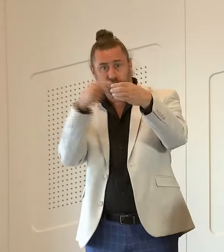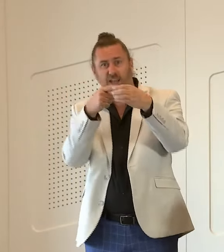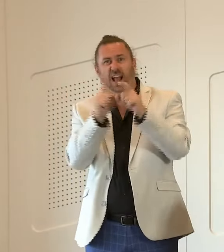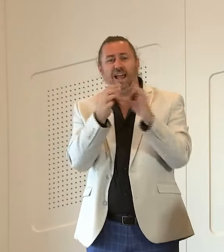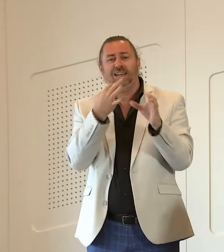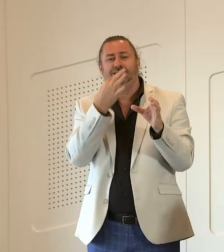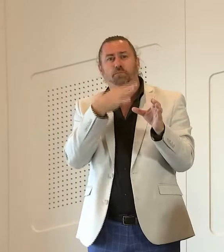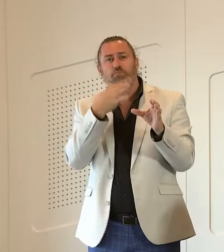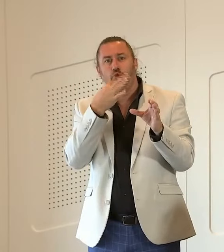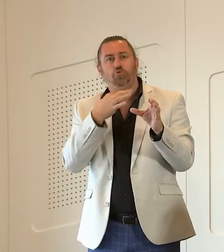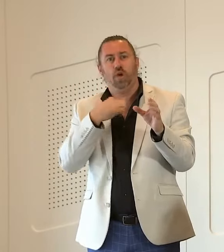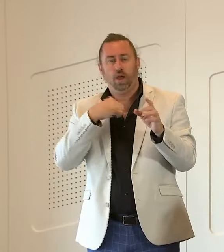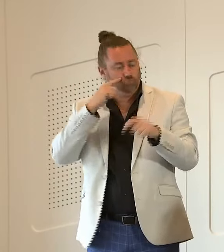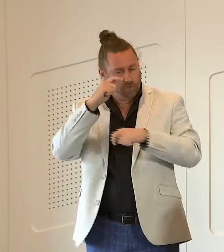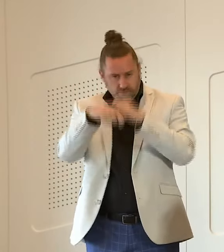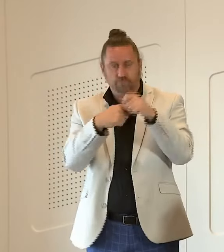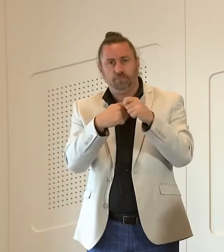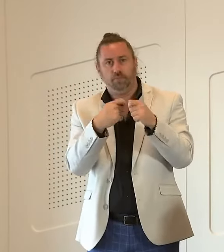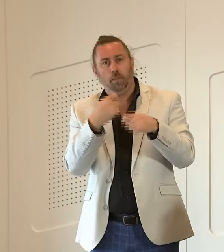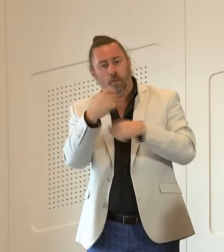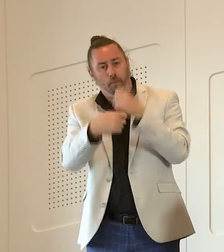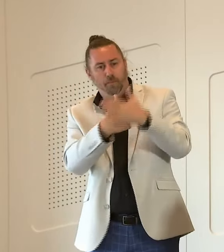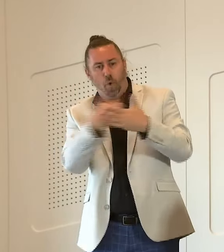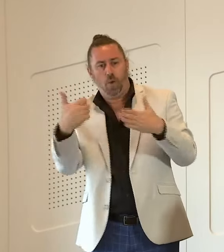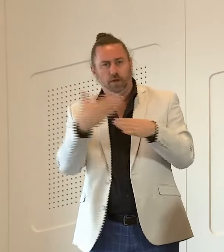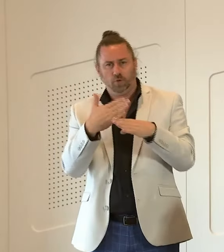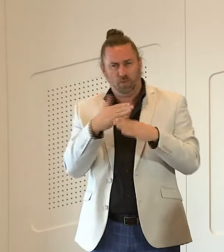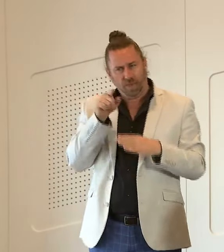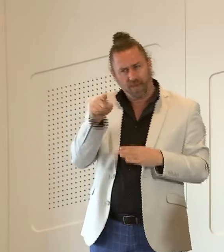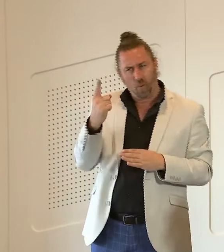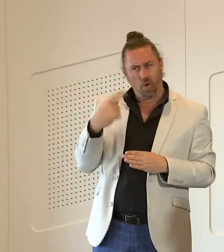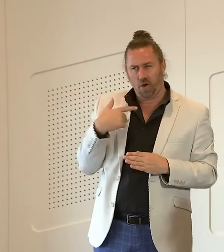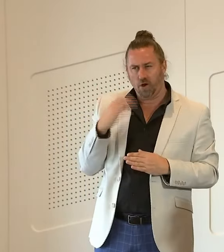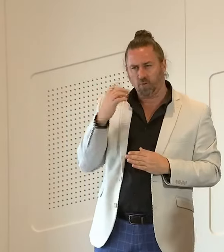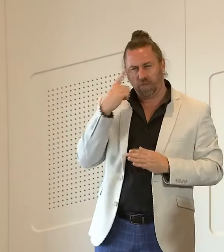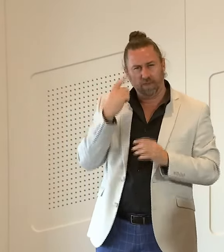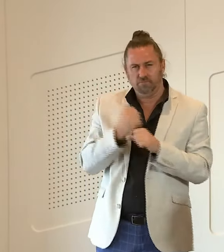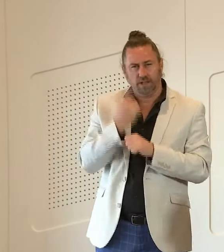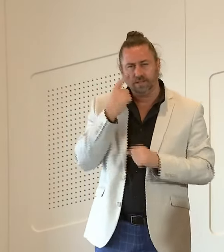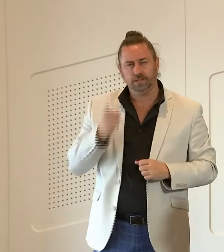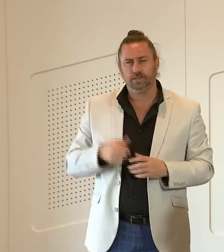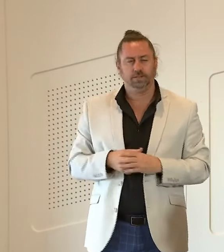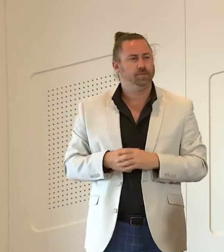public servants so i don't understand i don't understand that that particular point you're raising